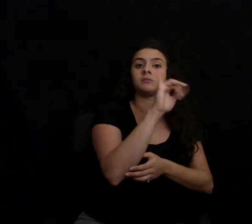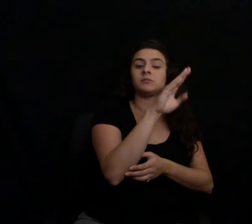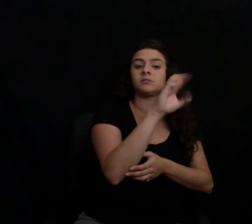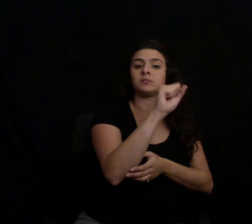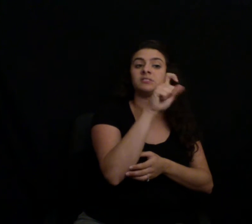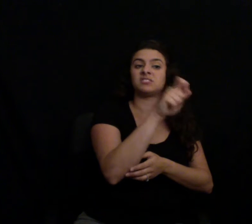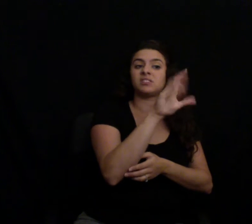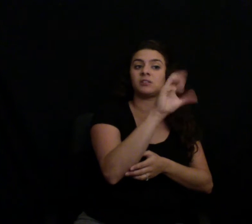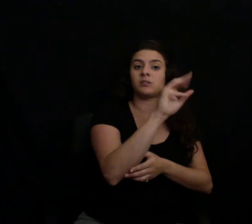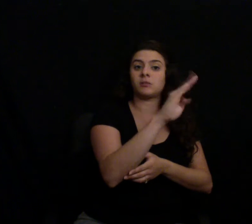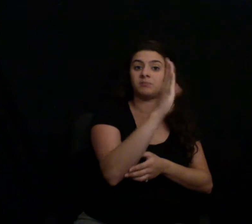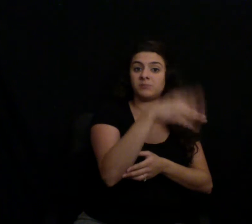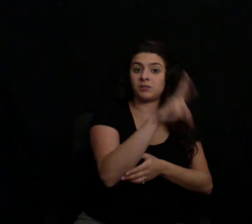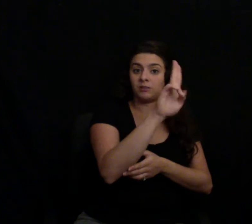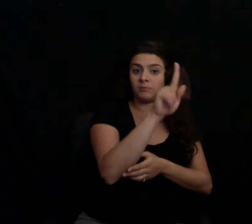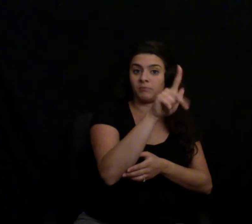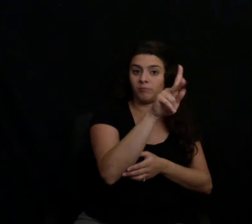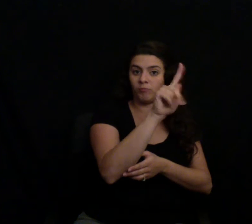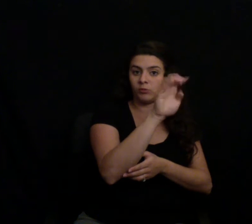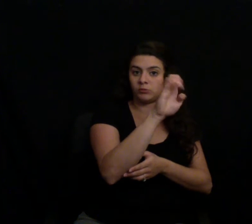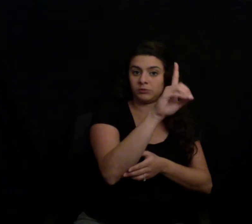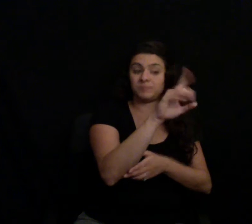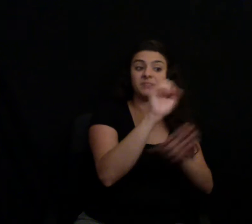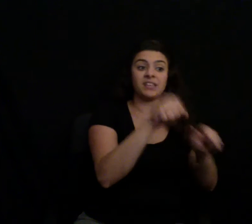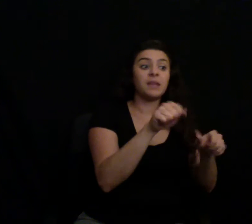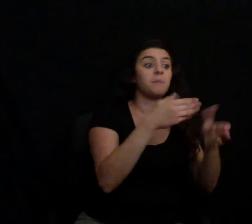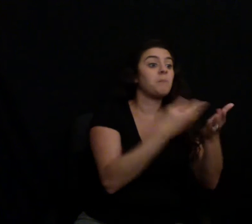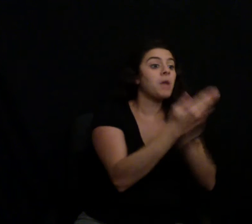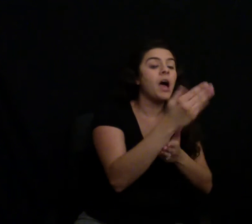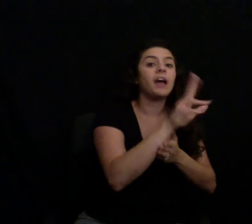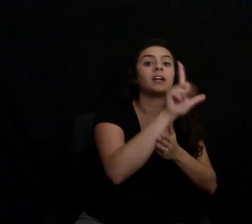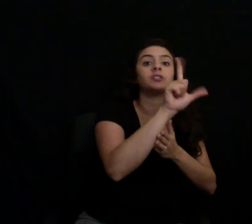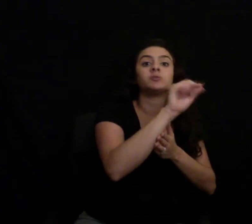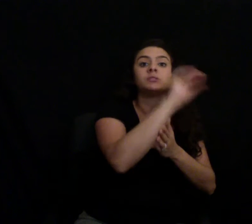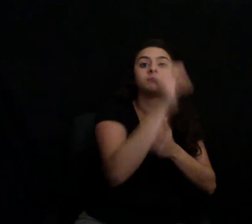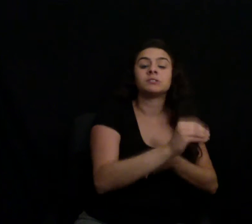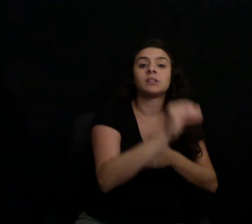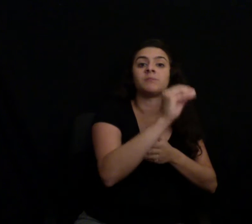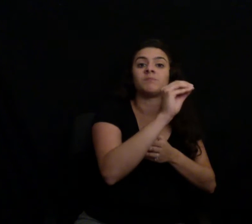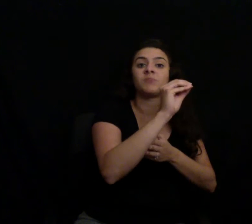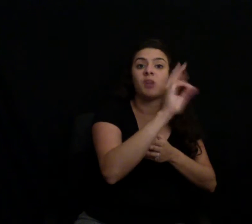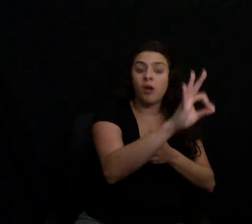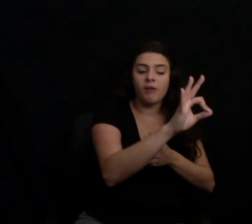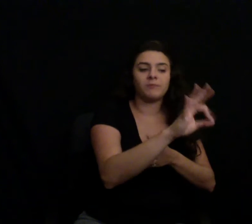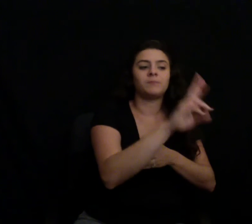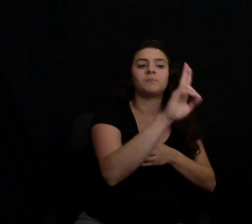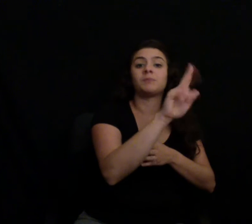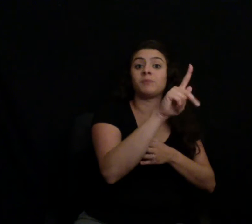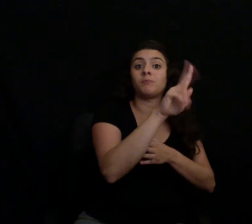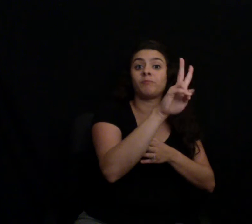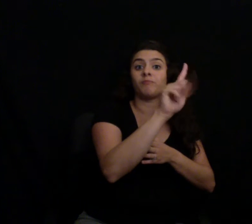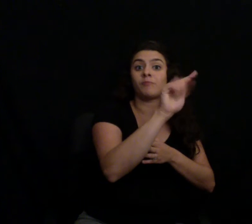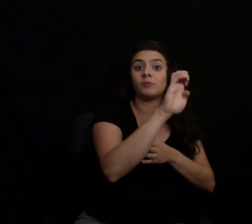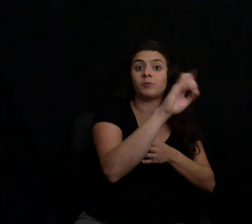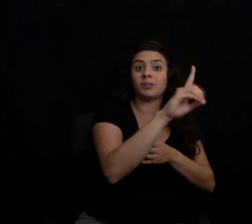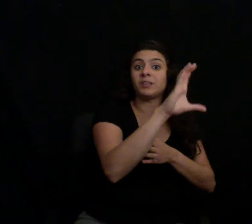receive free shipping and 20% off your first order. That's MeHundies.com slash U-P-V-O-T-E-D.